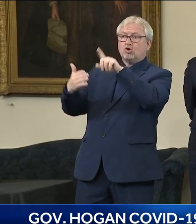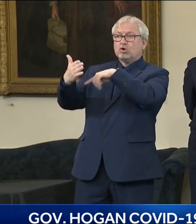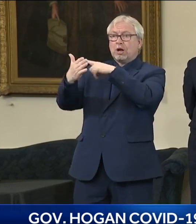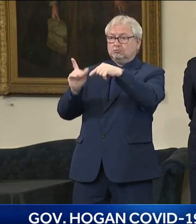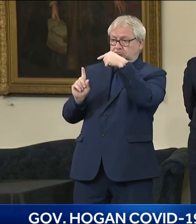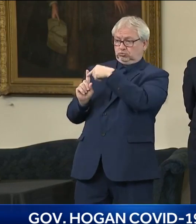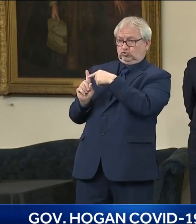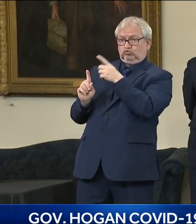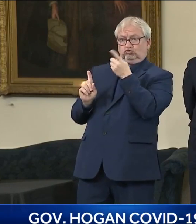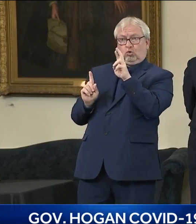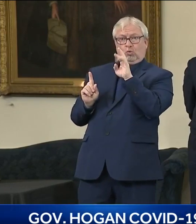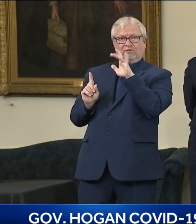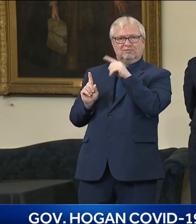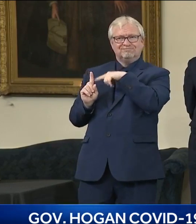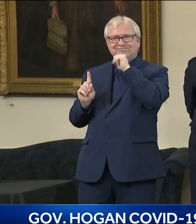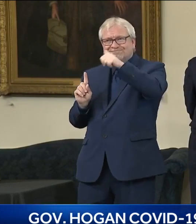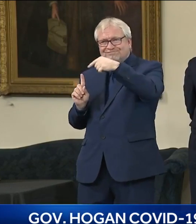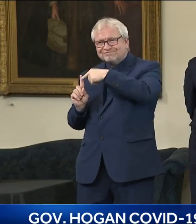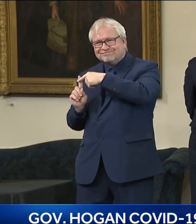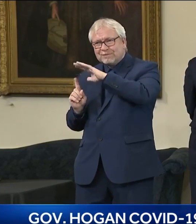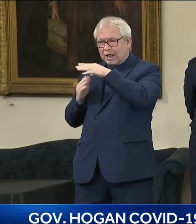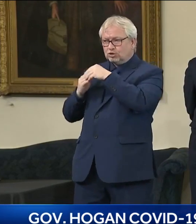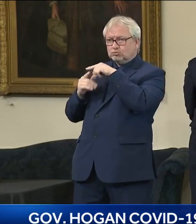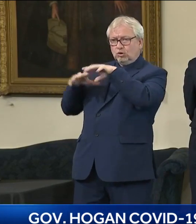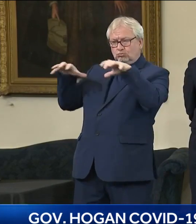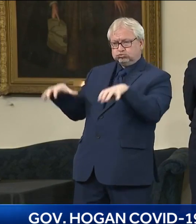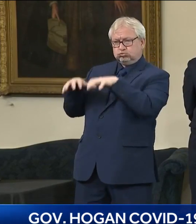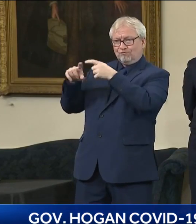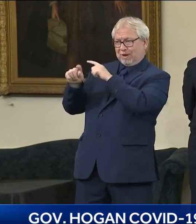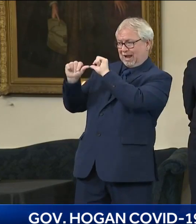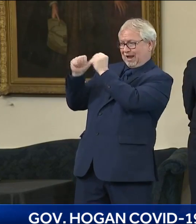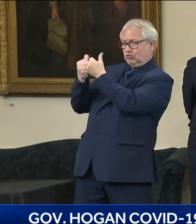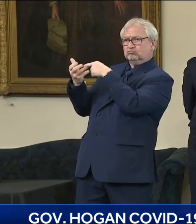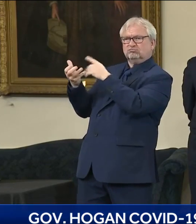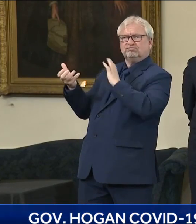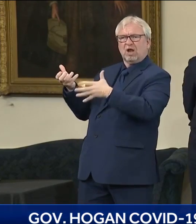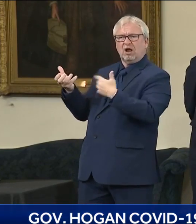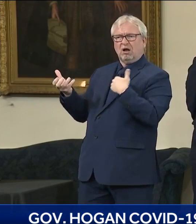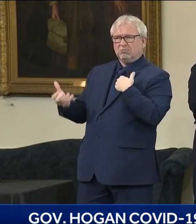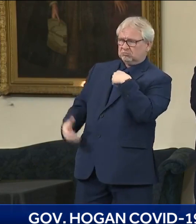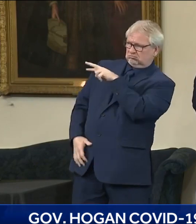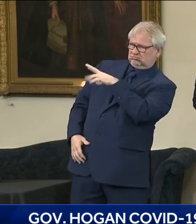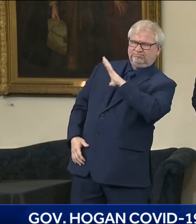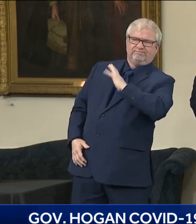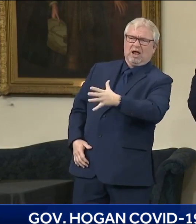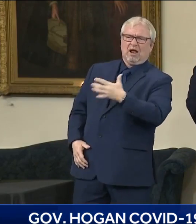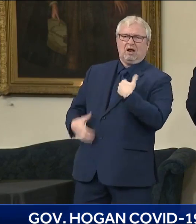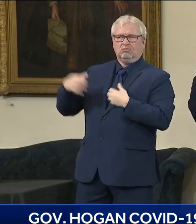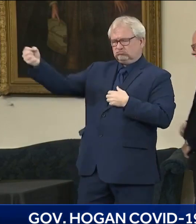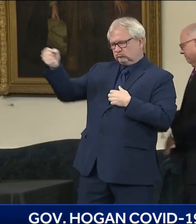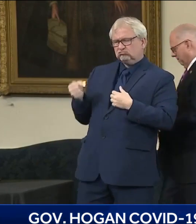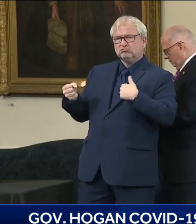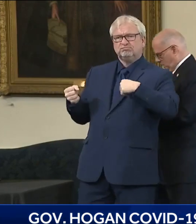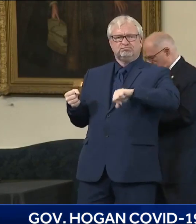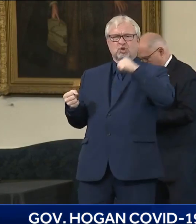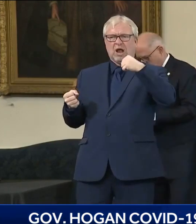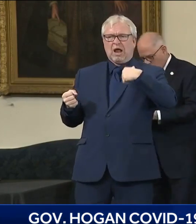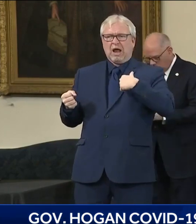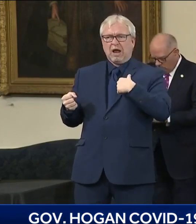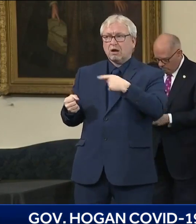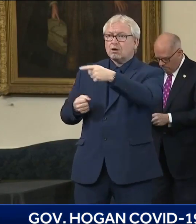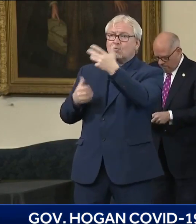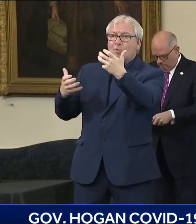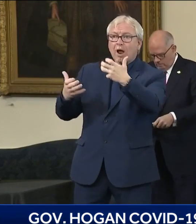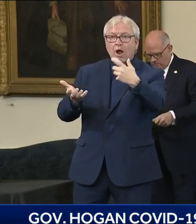leadership of that agency, which I think I'm, you know, very proud of. I don't know if you want to respond, Bob. I would just echo